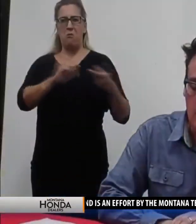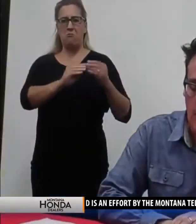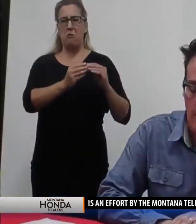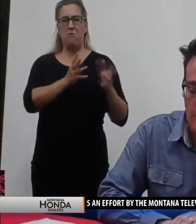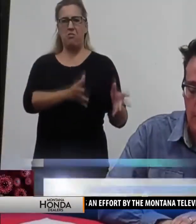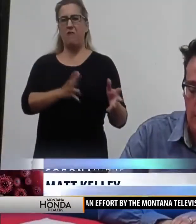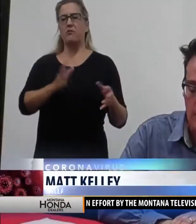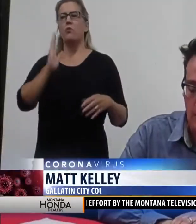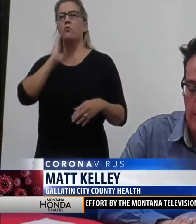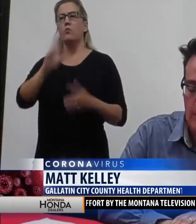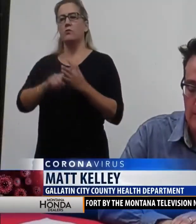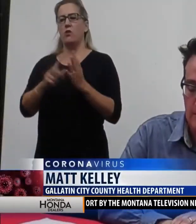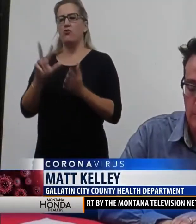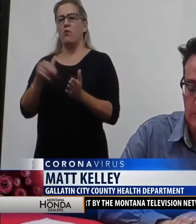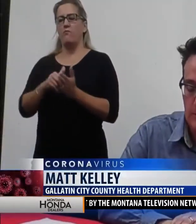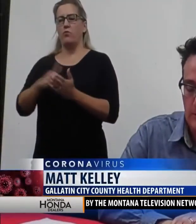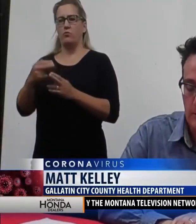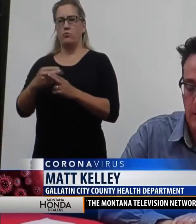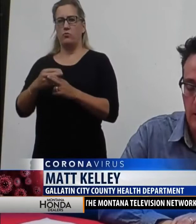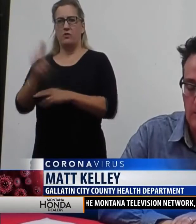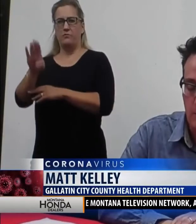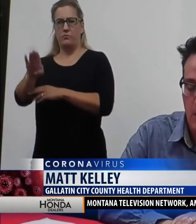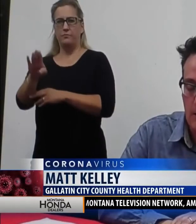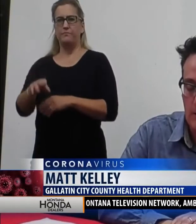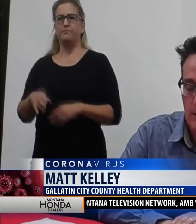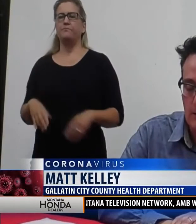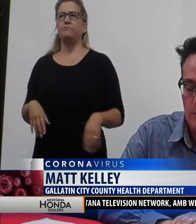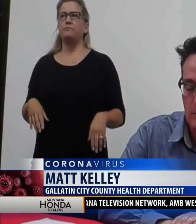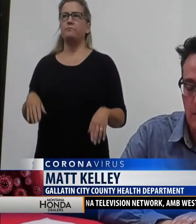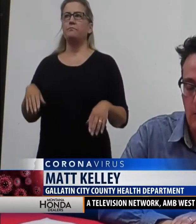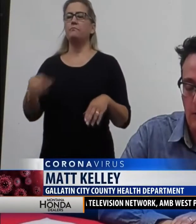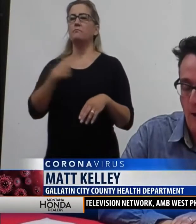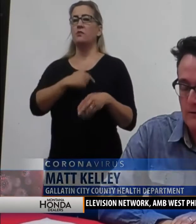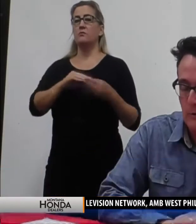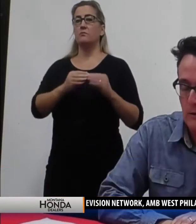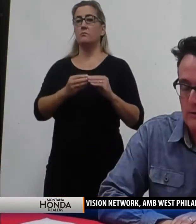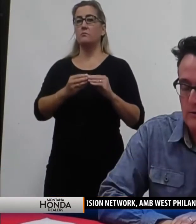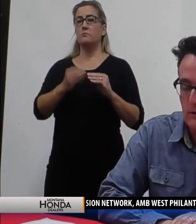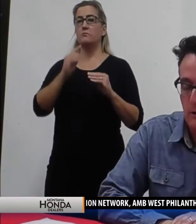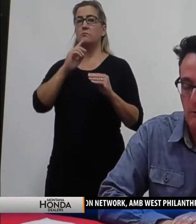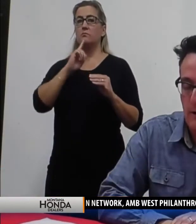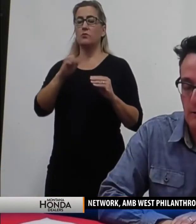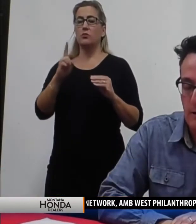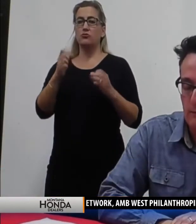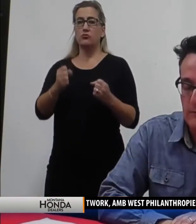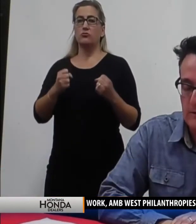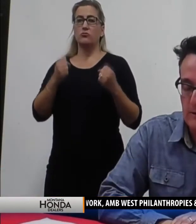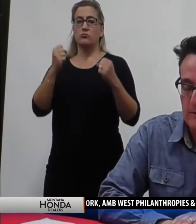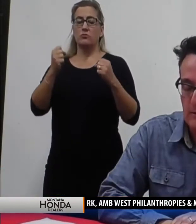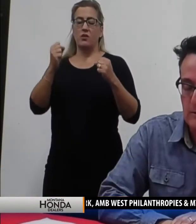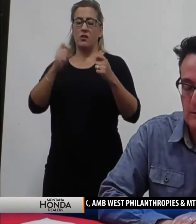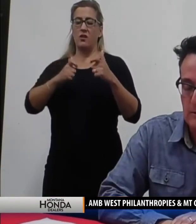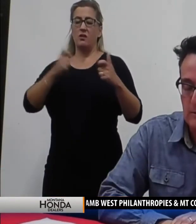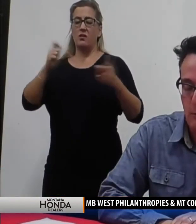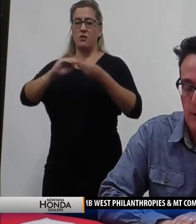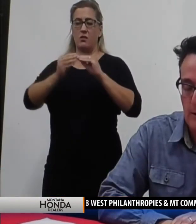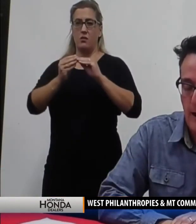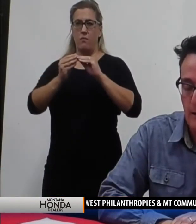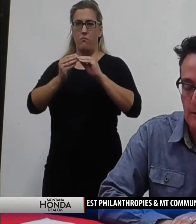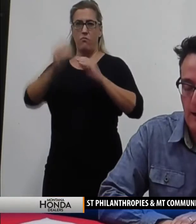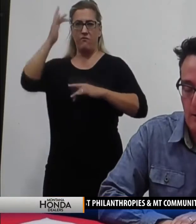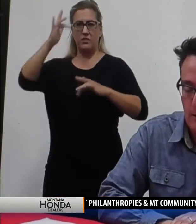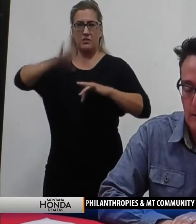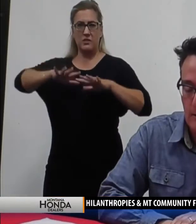The new laboratory confirmed cases in particular are a strong indication that we are now experiencing a greater level of disease and disease